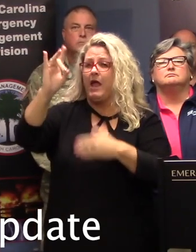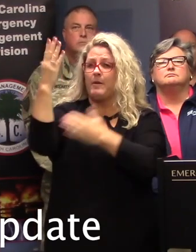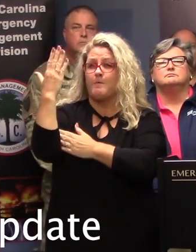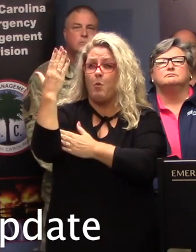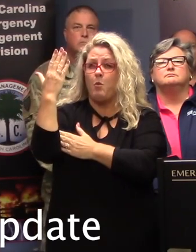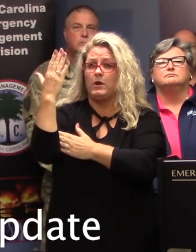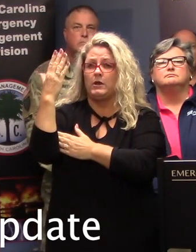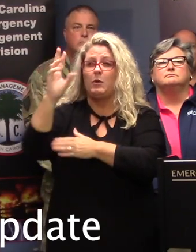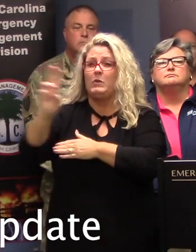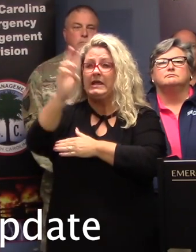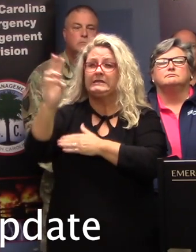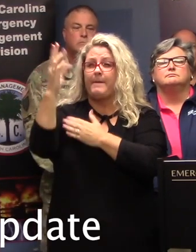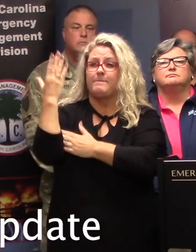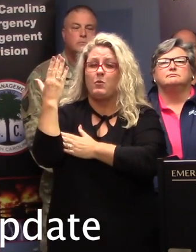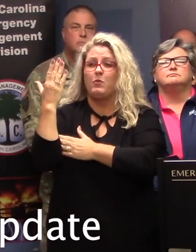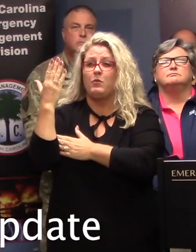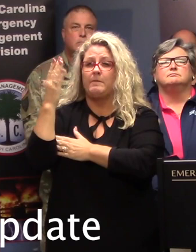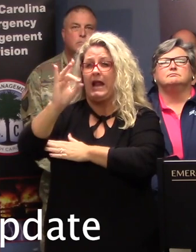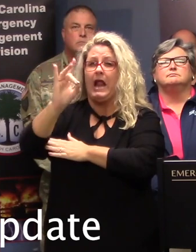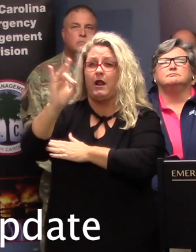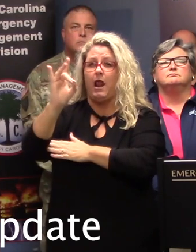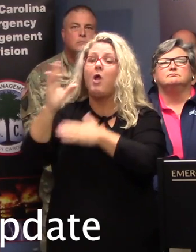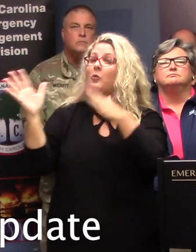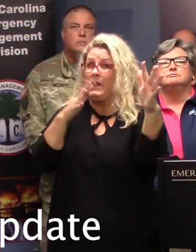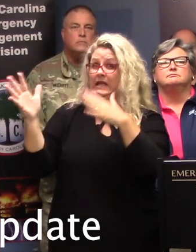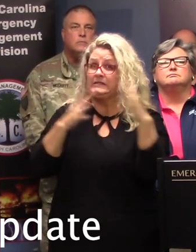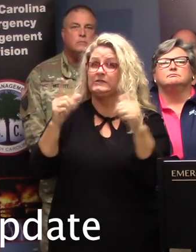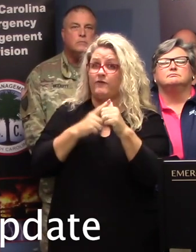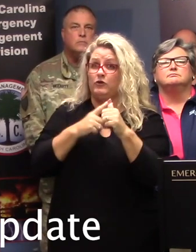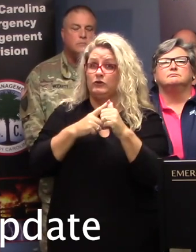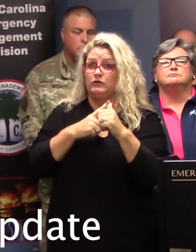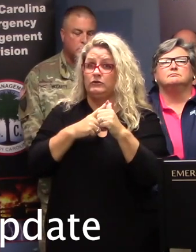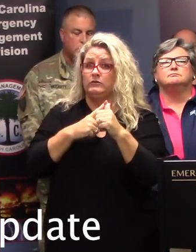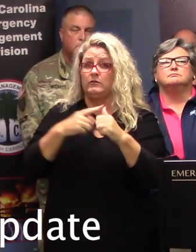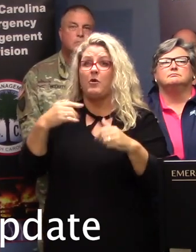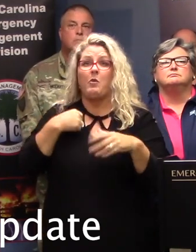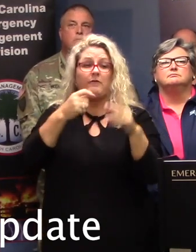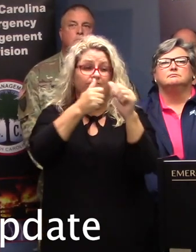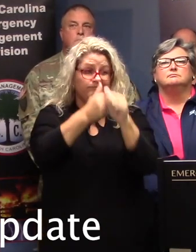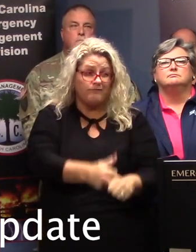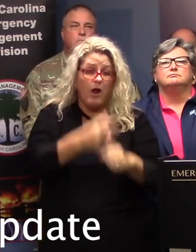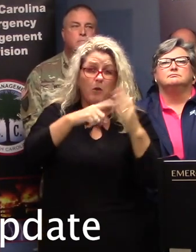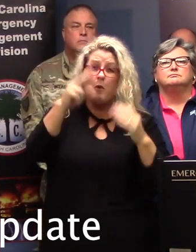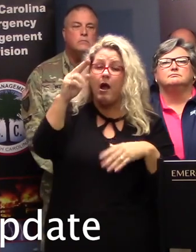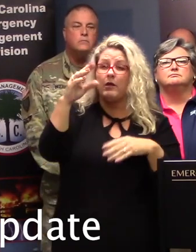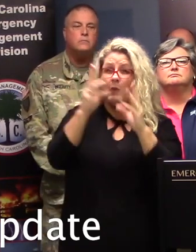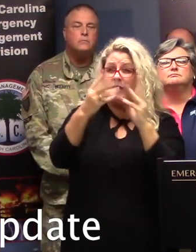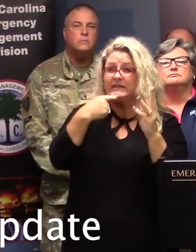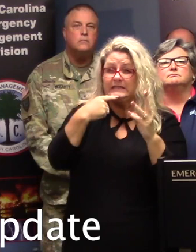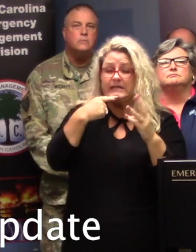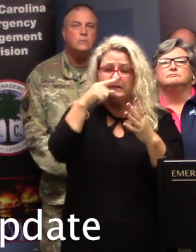this Wednesday morning. Based on the latest forecast and storm track, which we have been following very carefully,